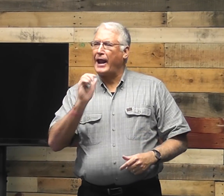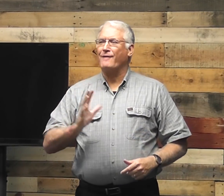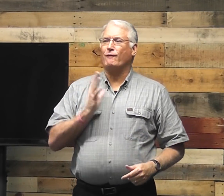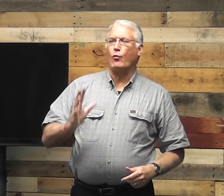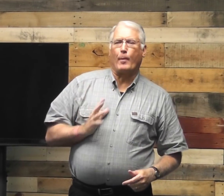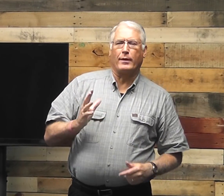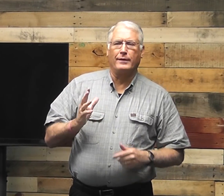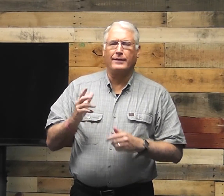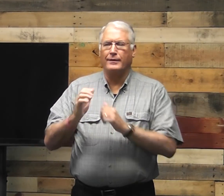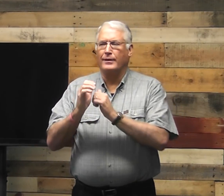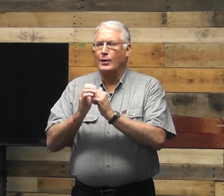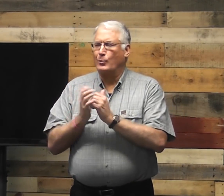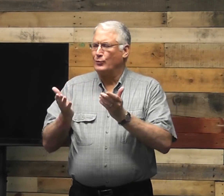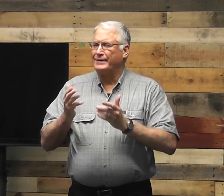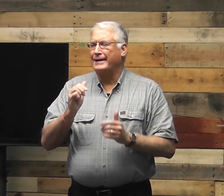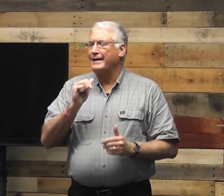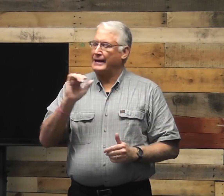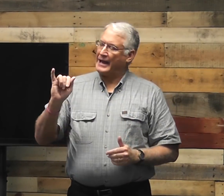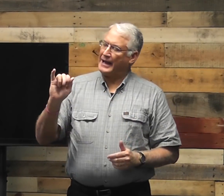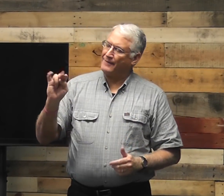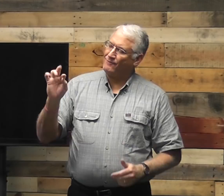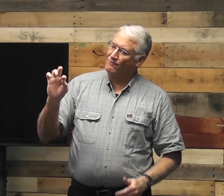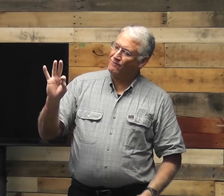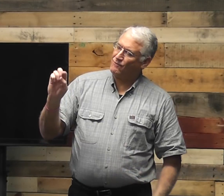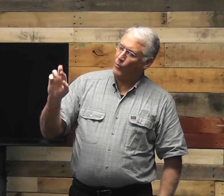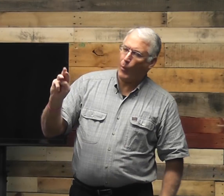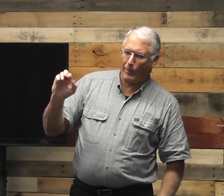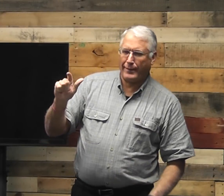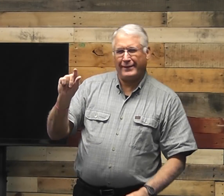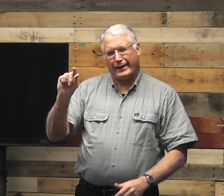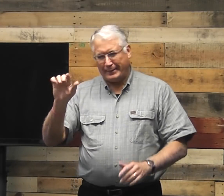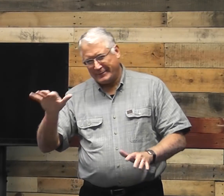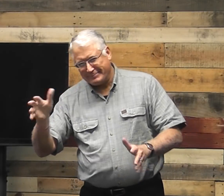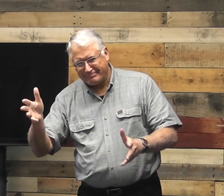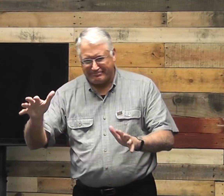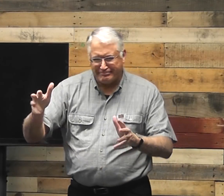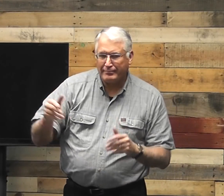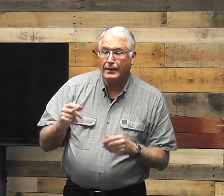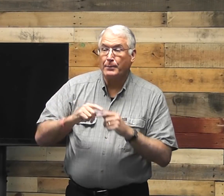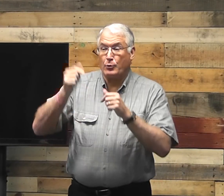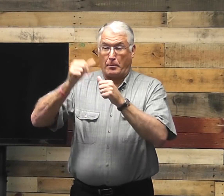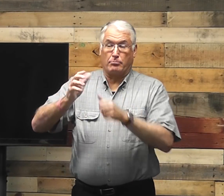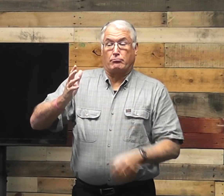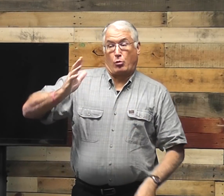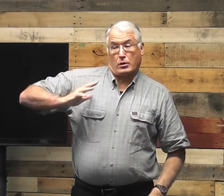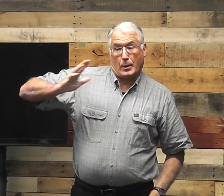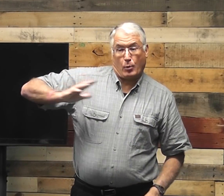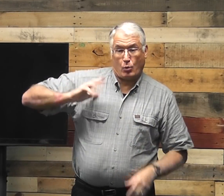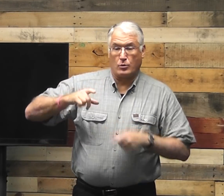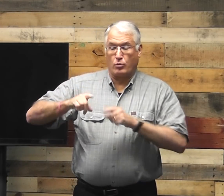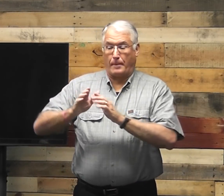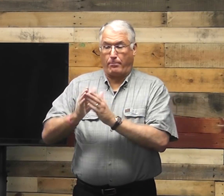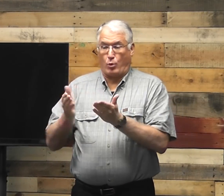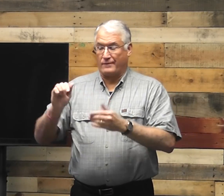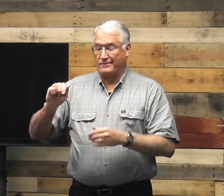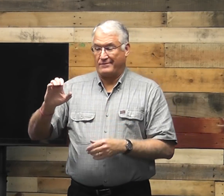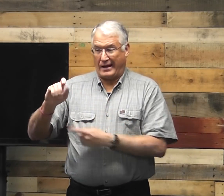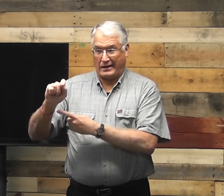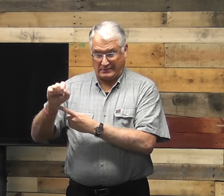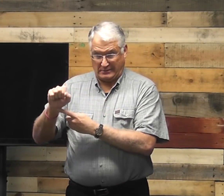Okay, so it's not formal worship service, it's informal, but remember during